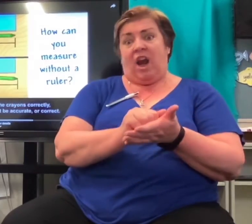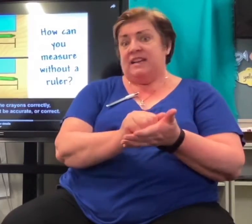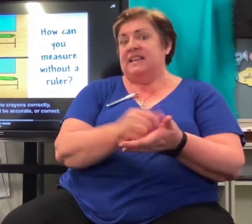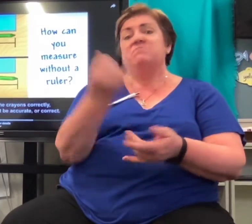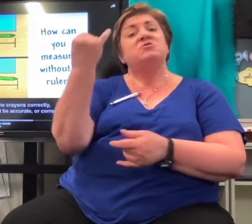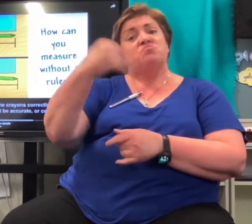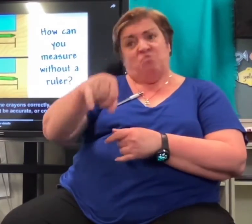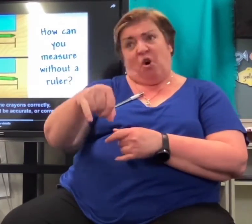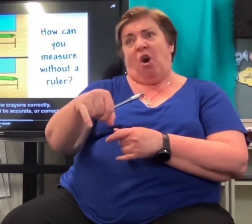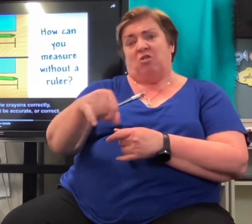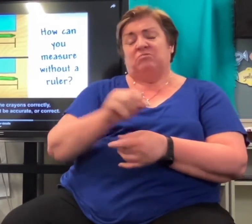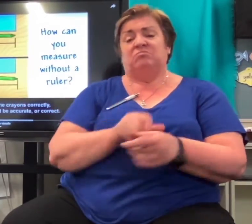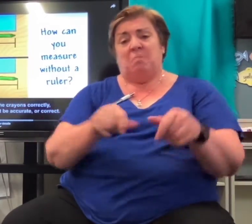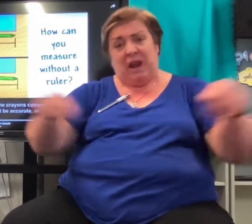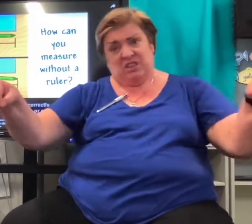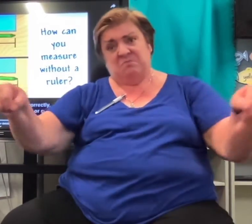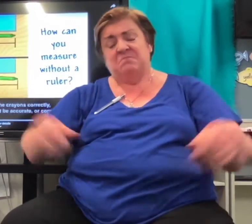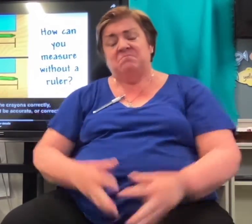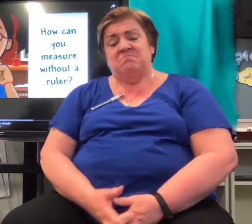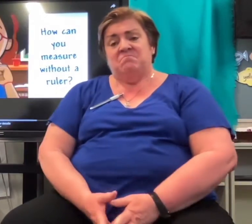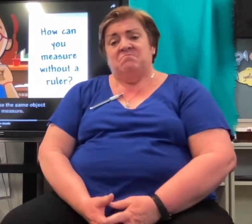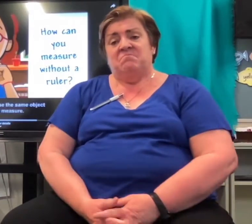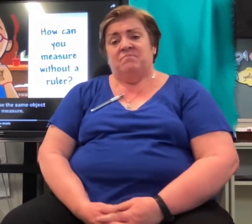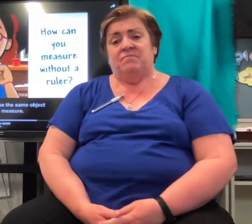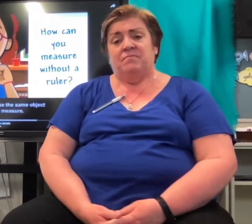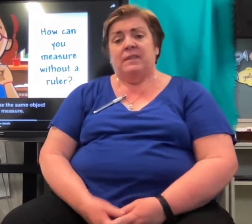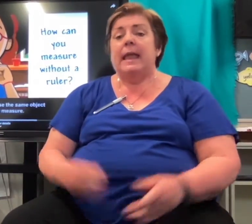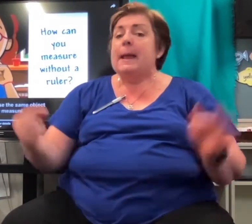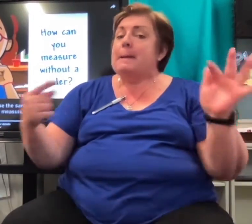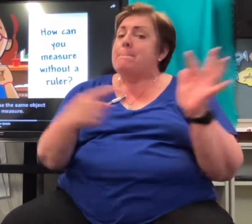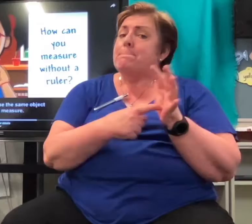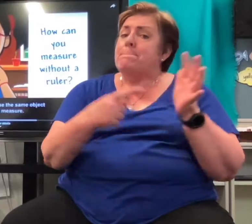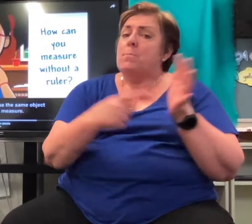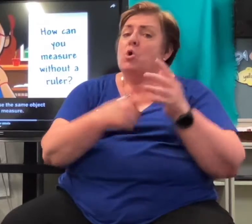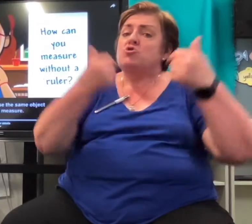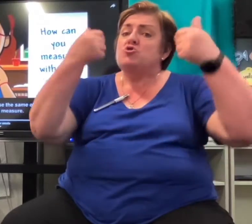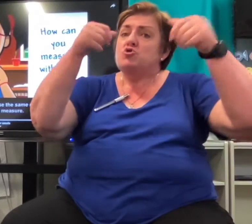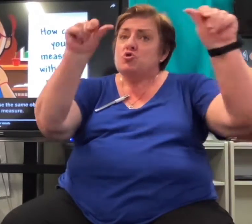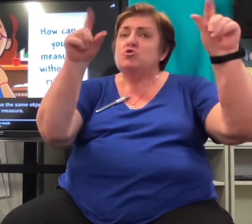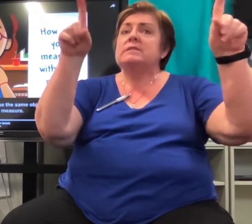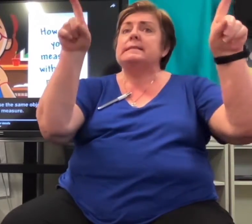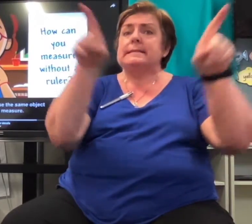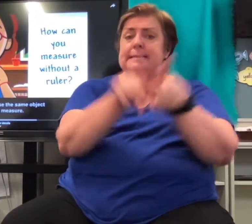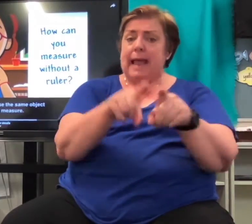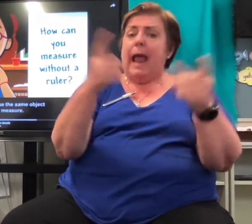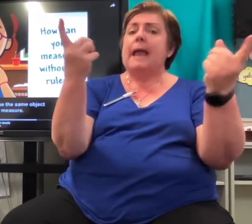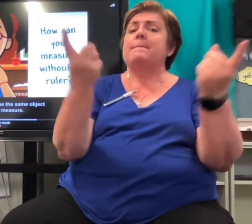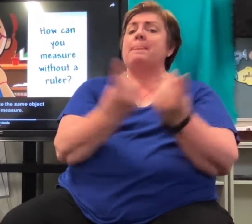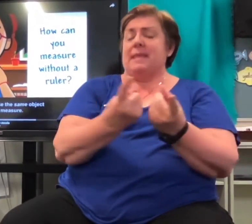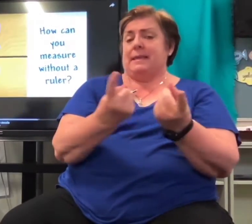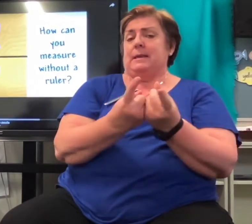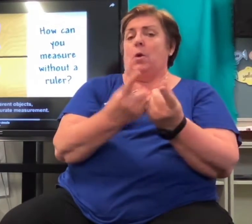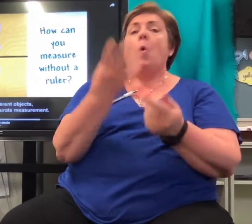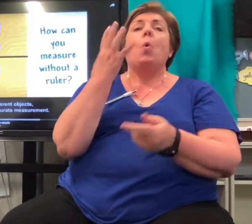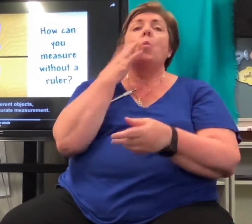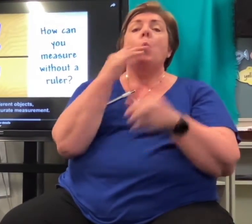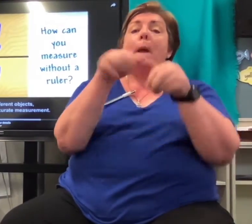or correct. It's important to use the same object when you measure. If you use different